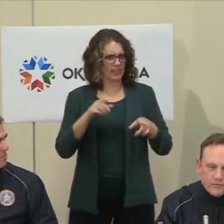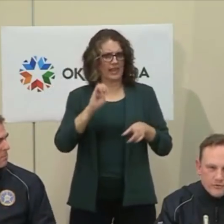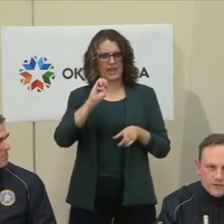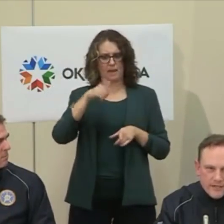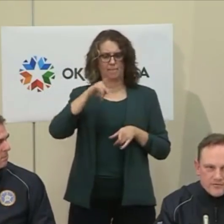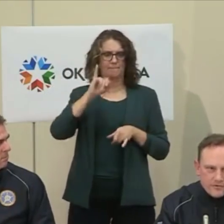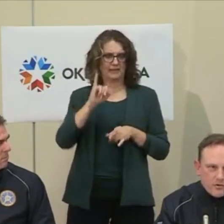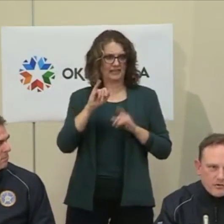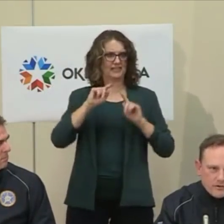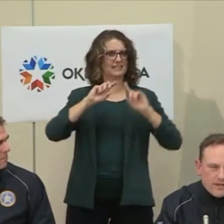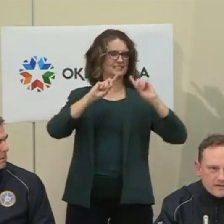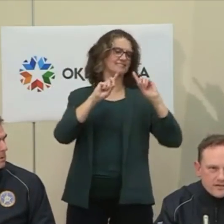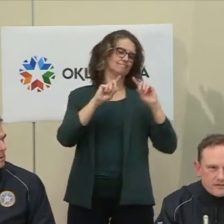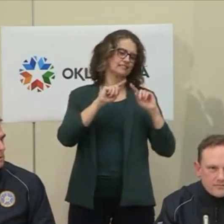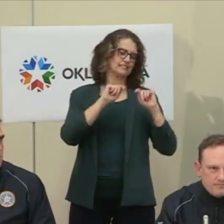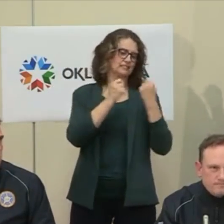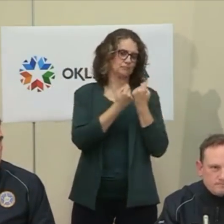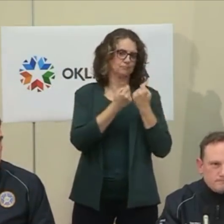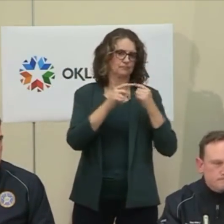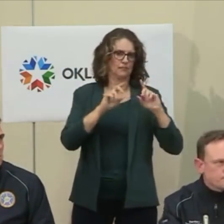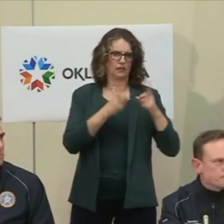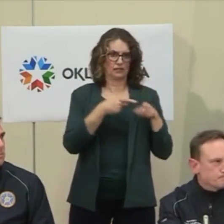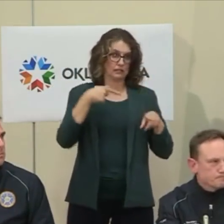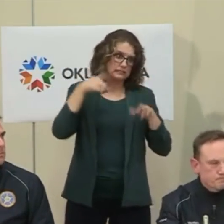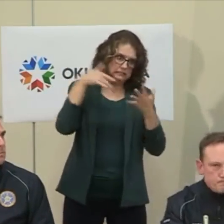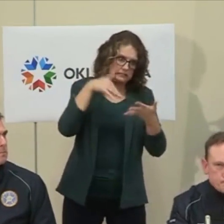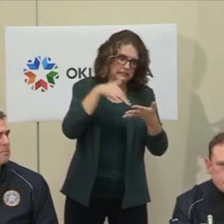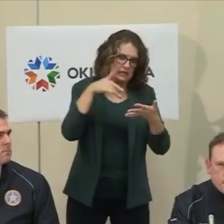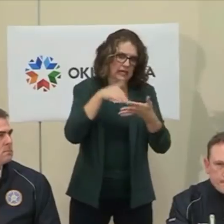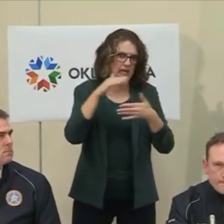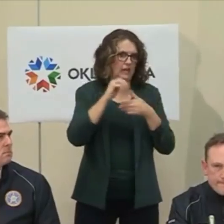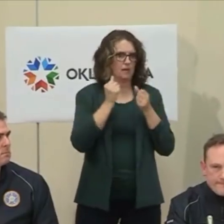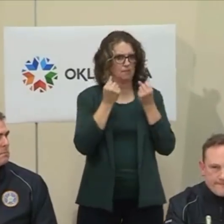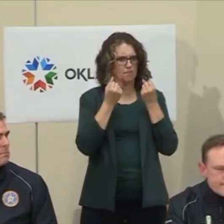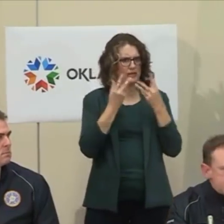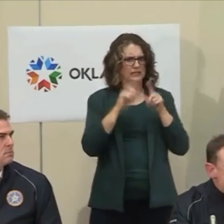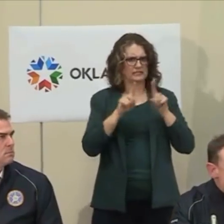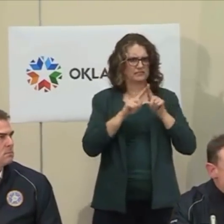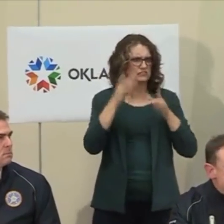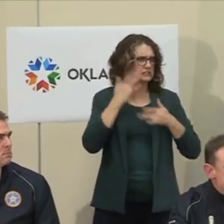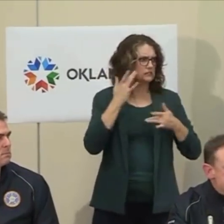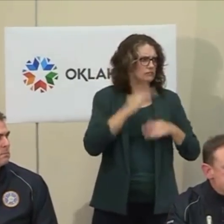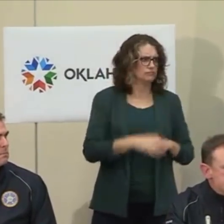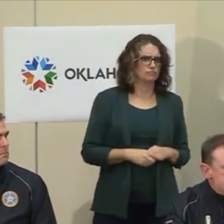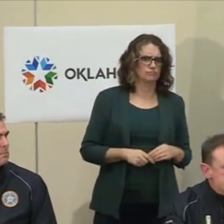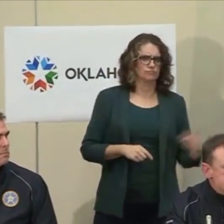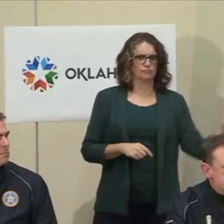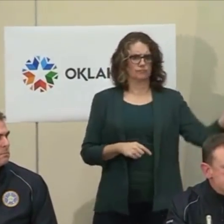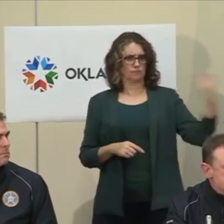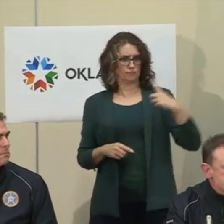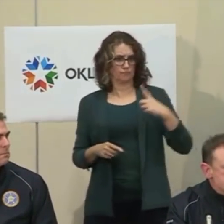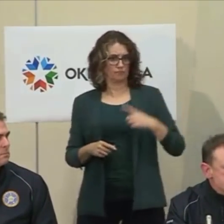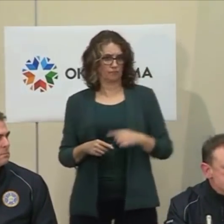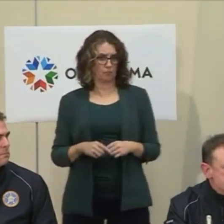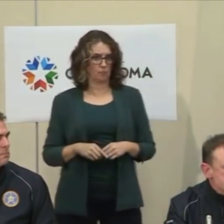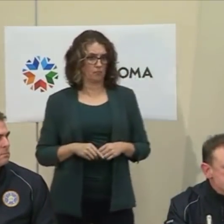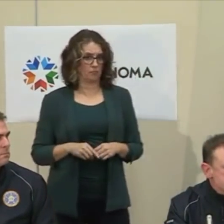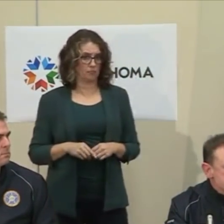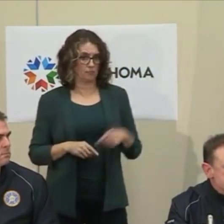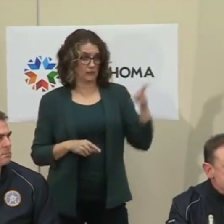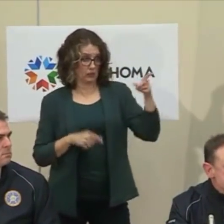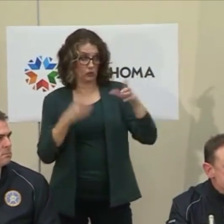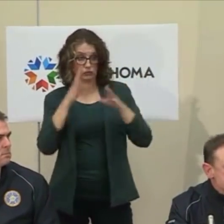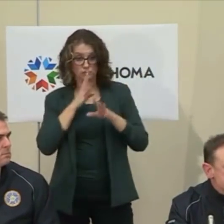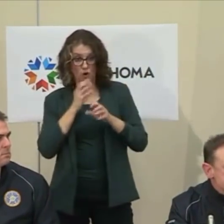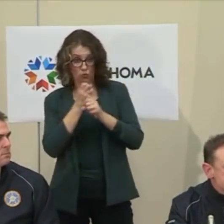who have really answered the call in the last days. Governor, you talked to President Trump about the supply chain nationally. They're saying